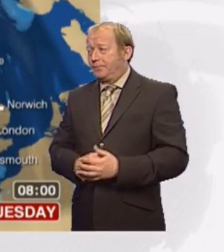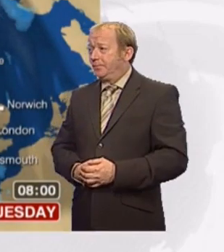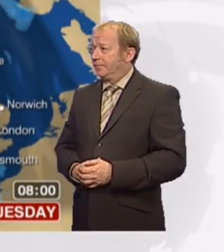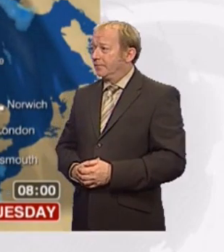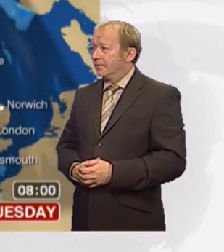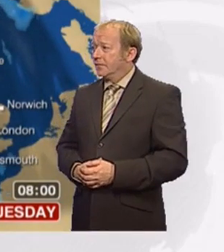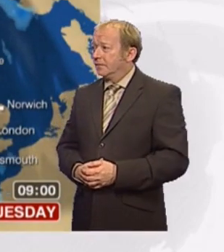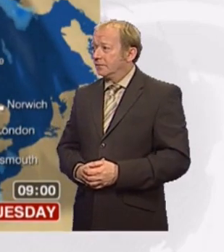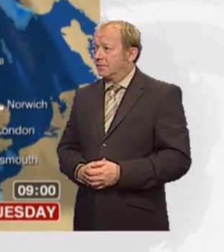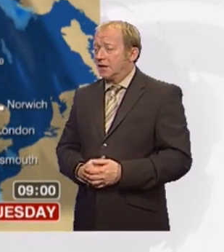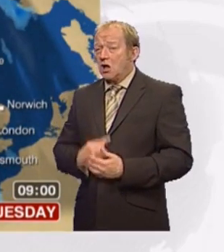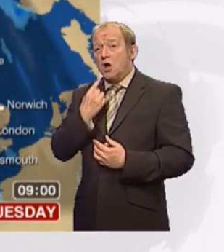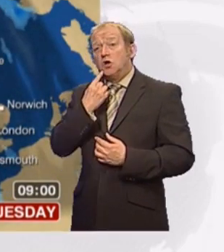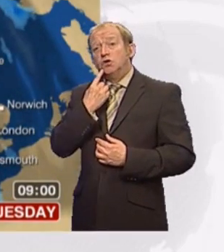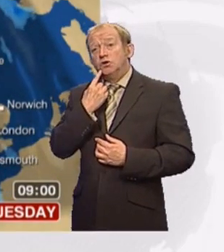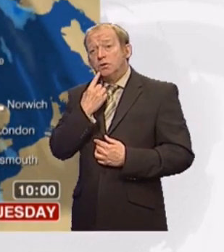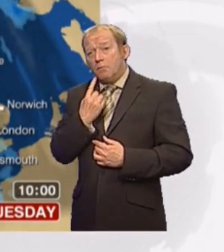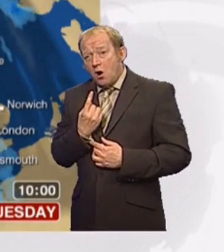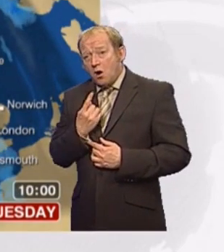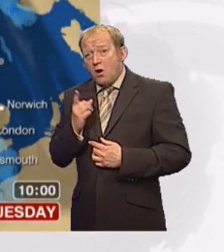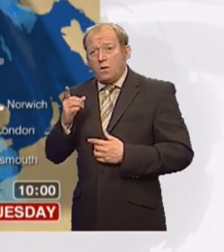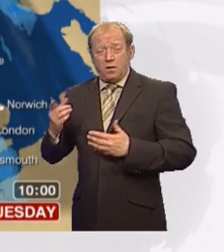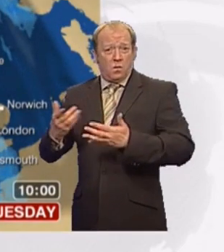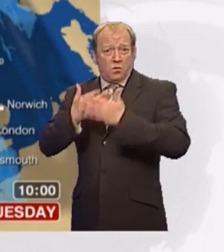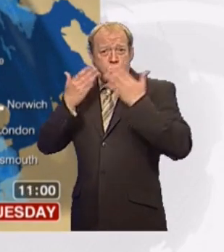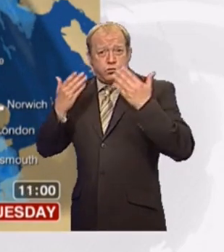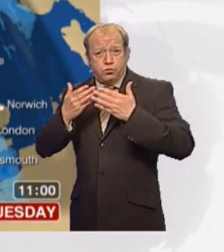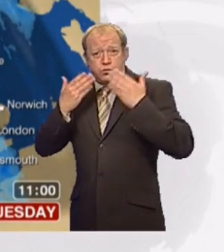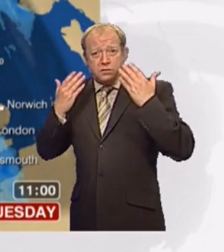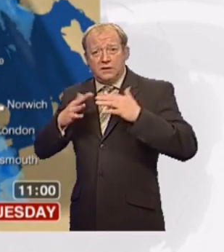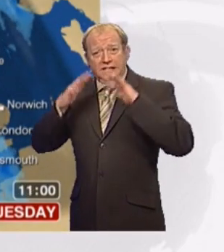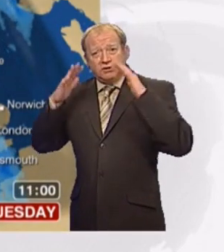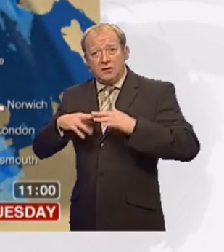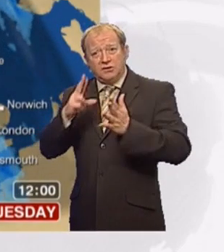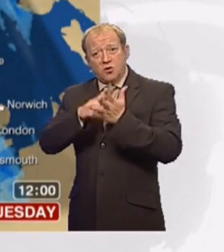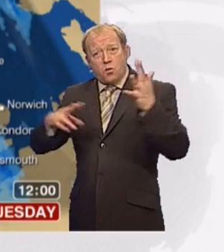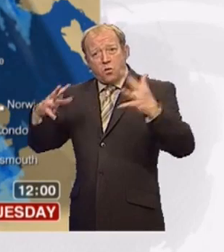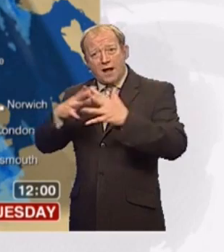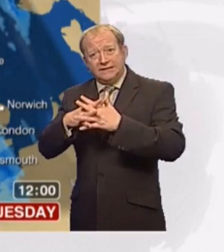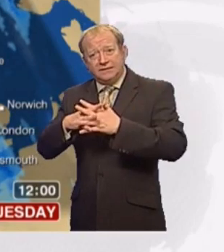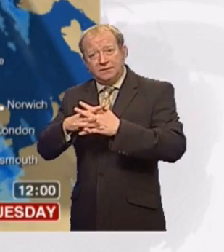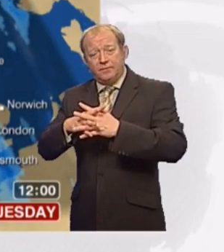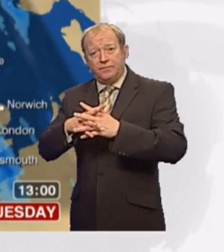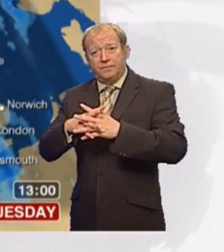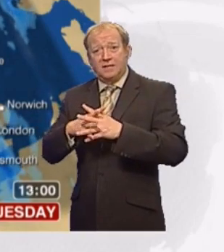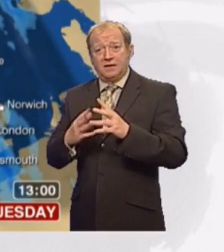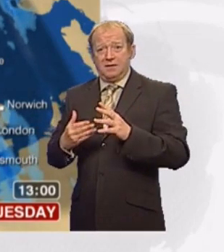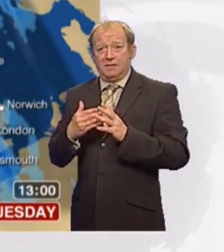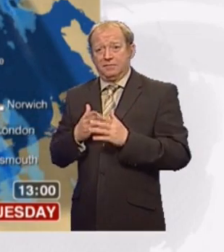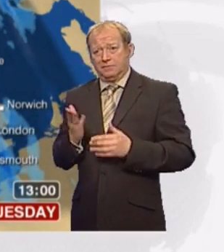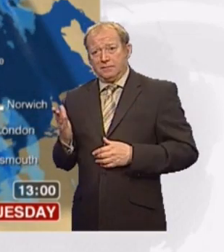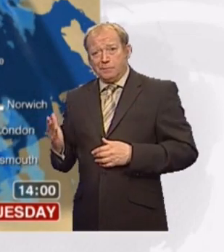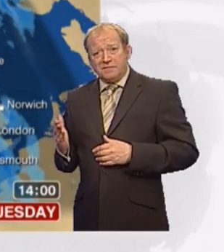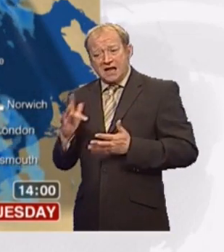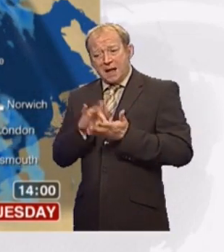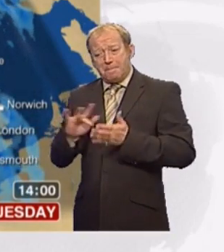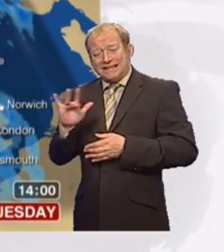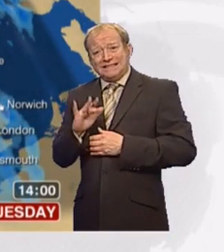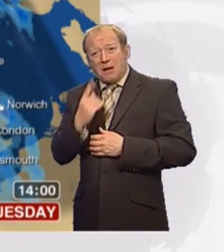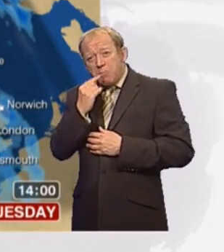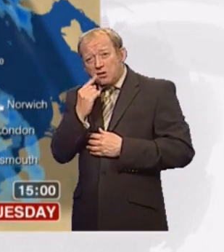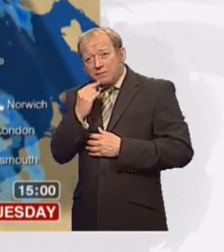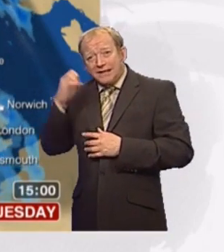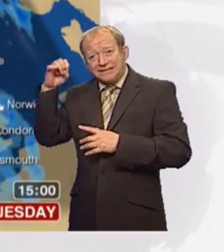tonight. And then tomorrow it stays blustery with showers across northwestern parts of the country and the west as well. Midlands might get some